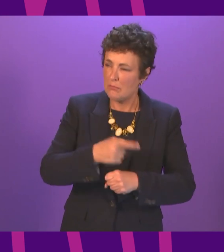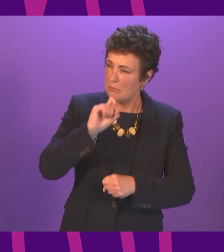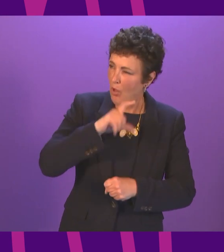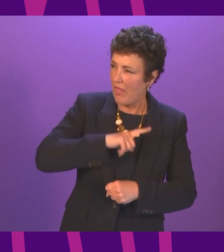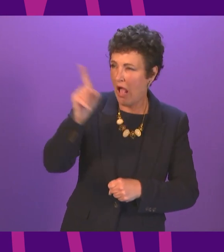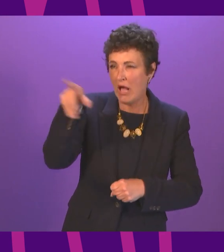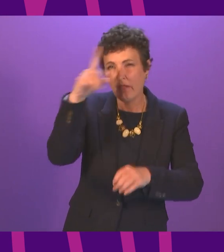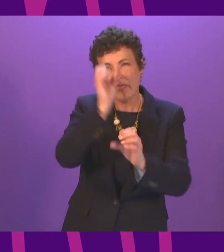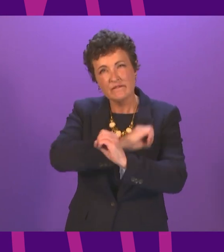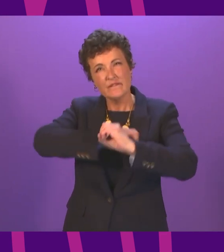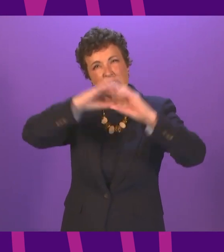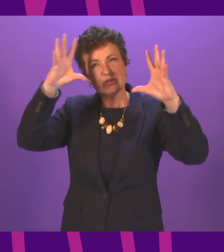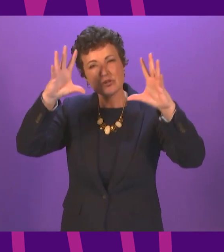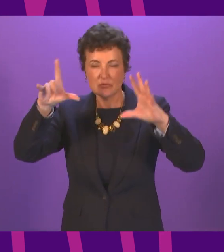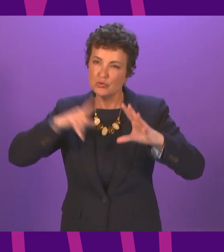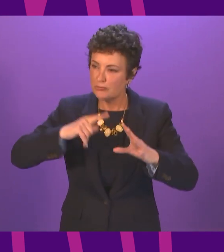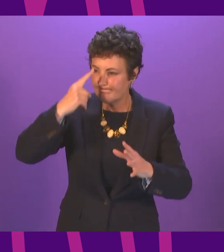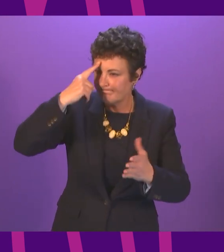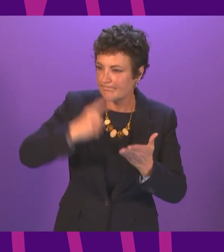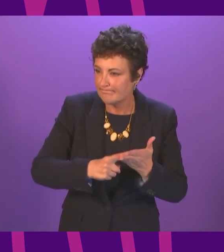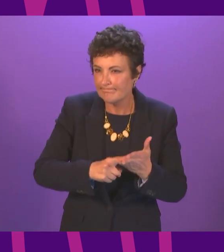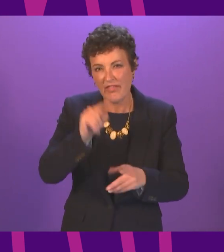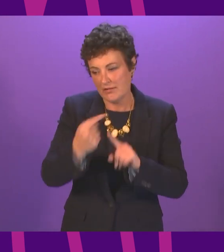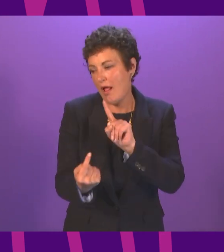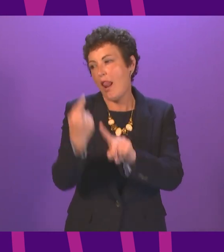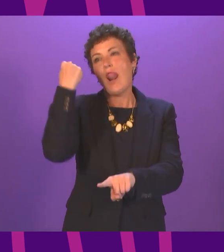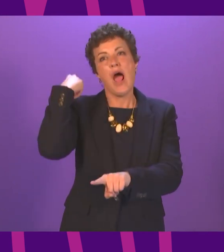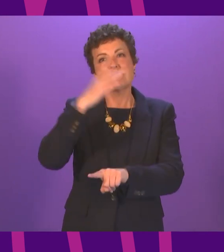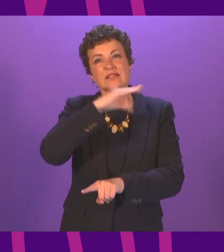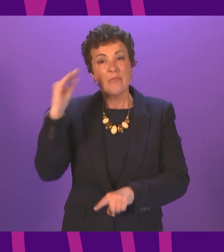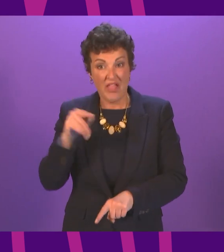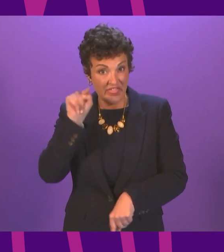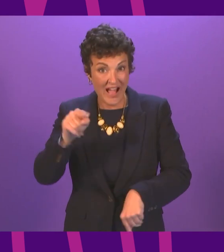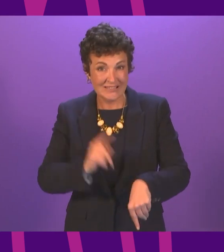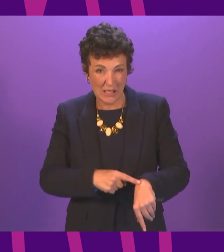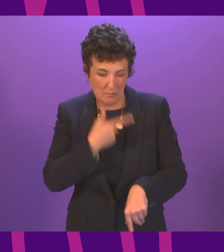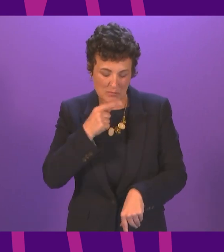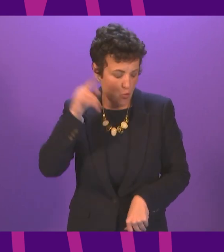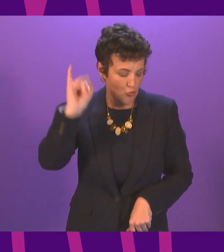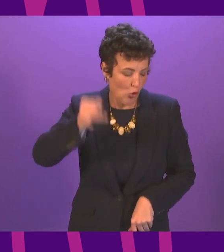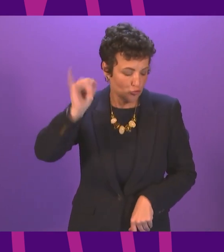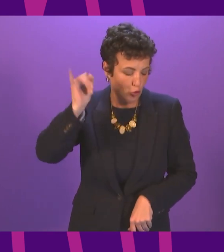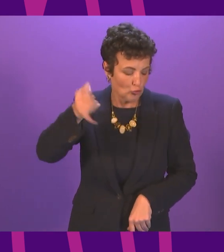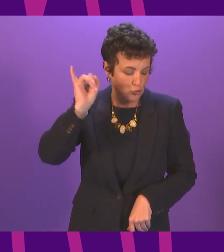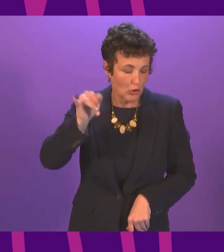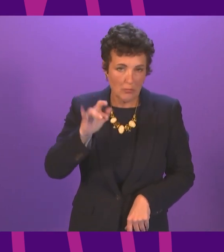the vision and foresight to establish this back last summer, at a time when there were many voices saying that they were taking the wrong approach.